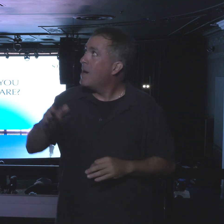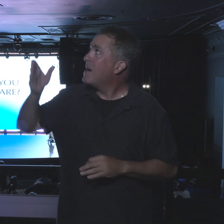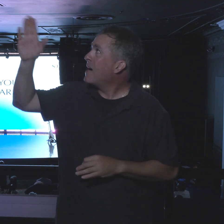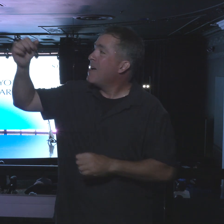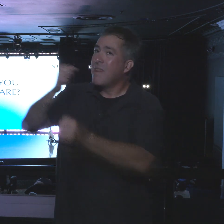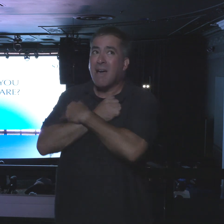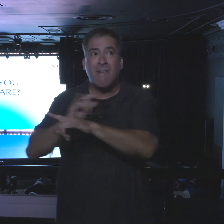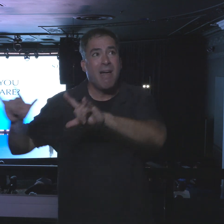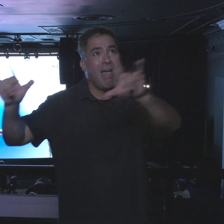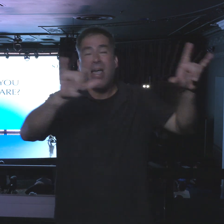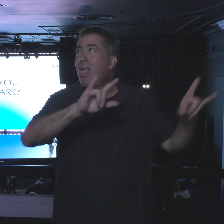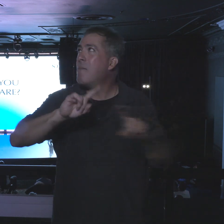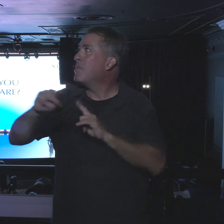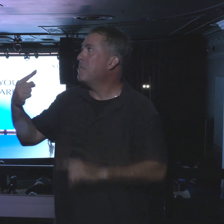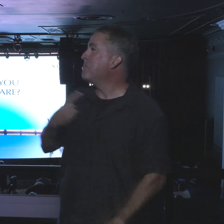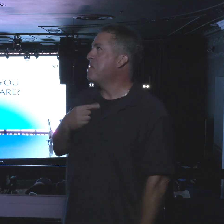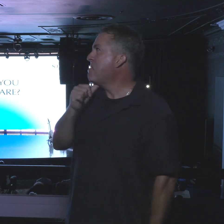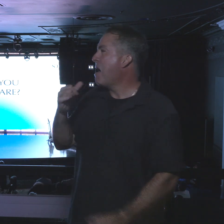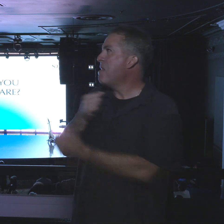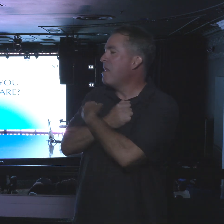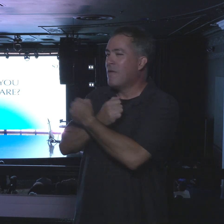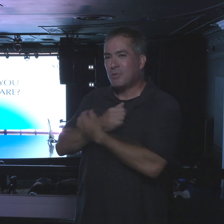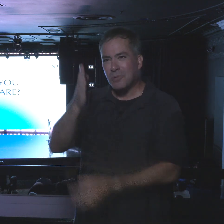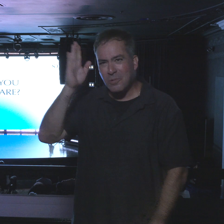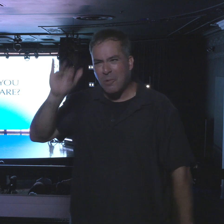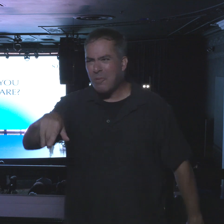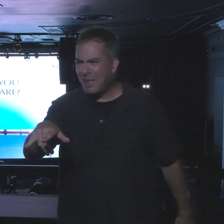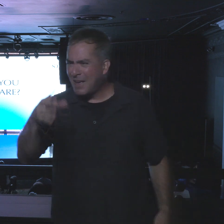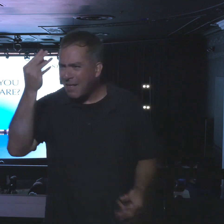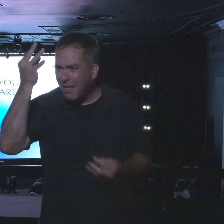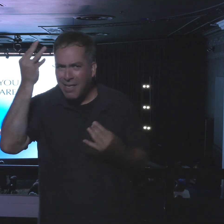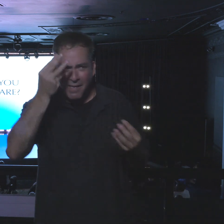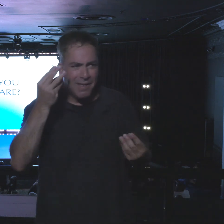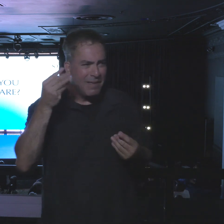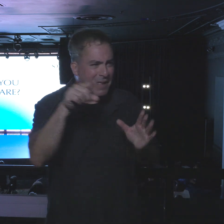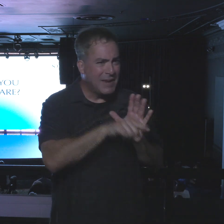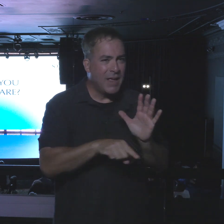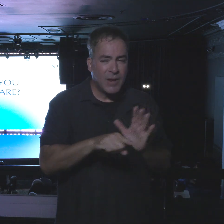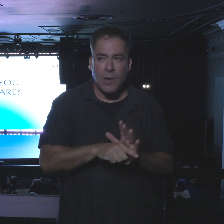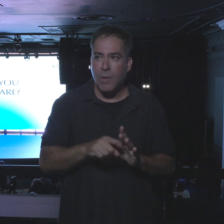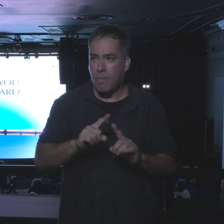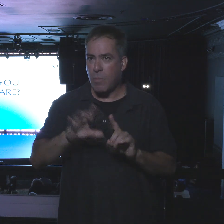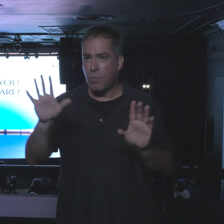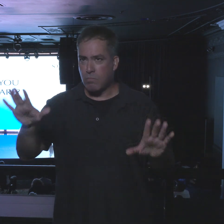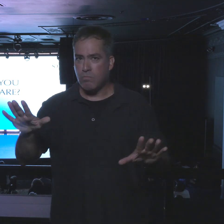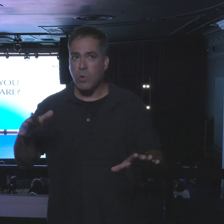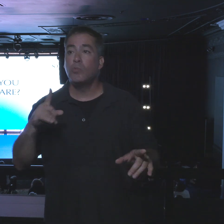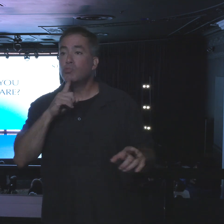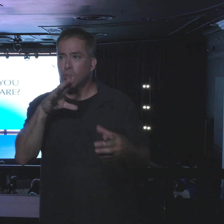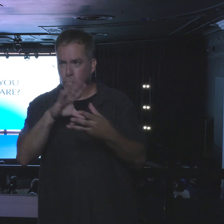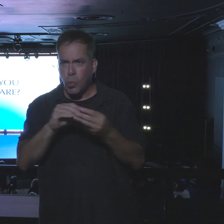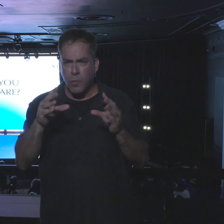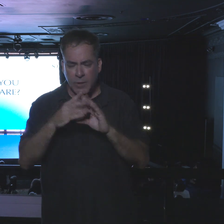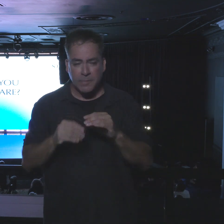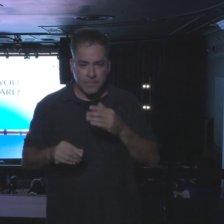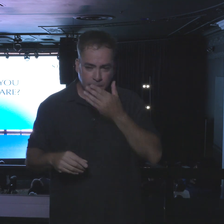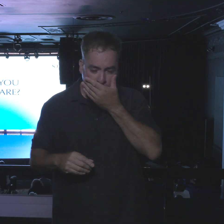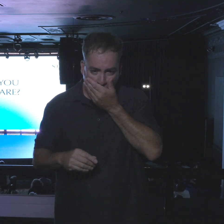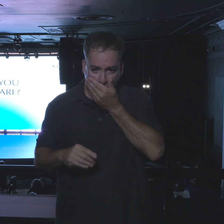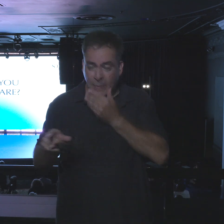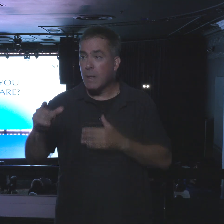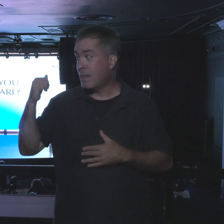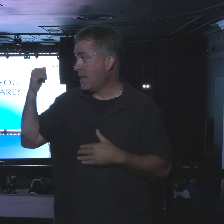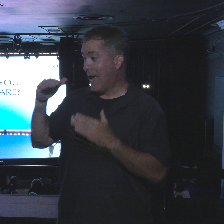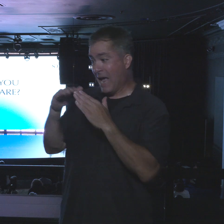else in the building except you. You know those thoughts. I want to end with a true story. The pipes are a true